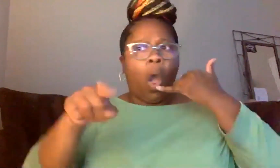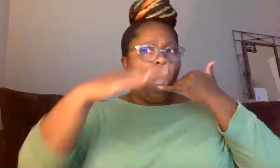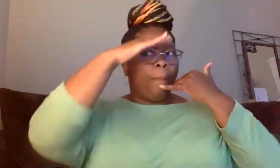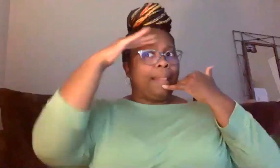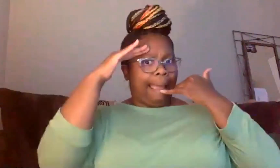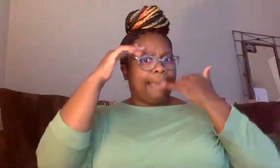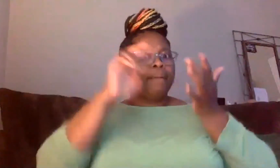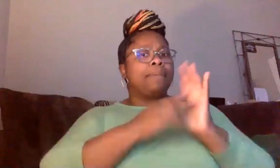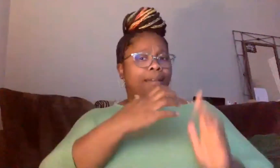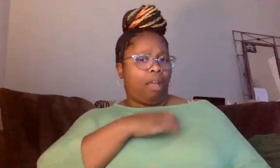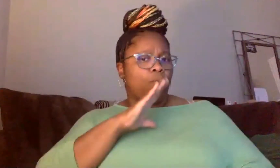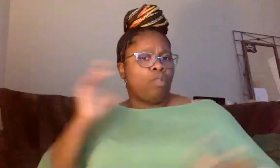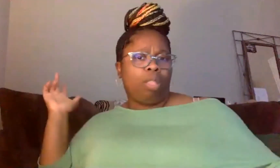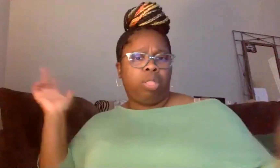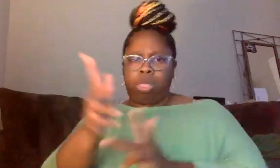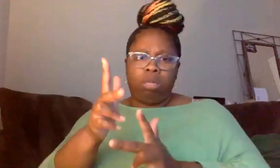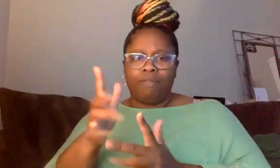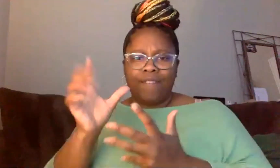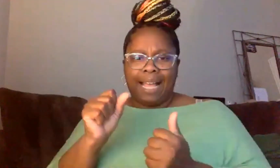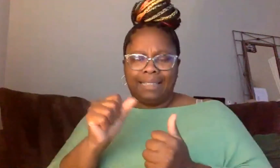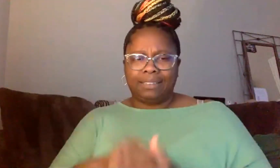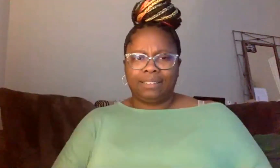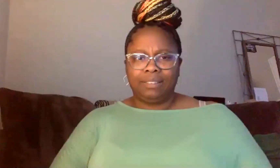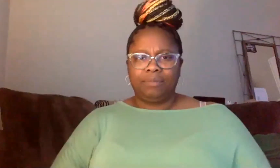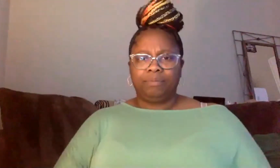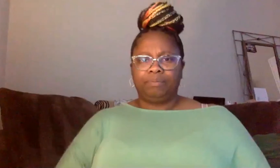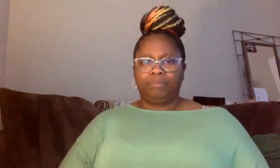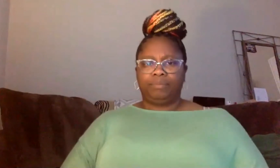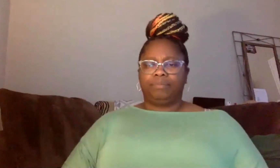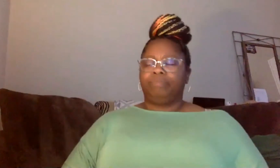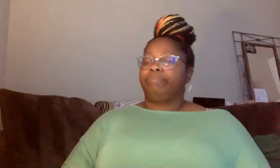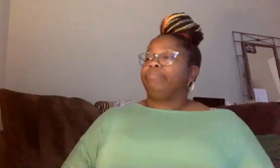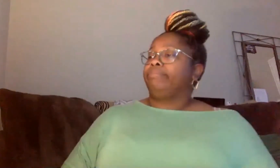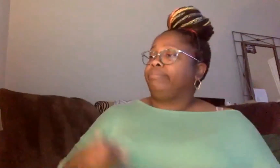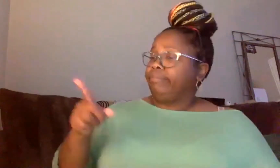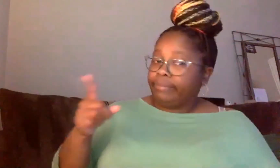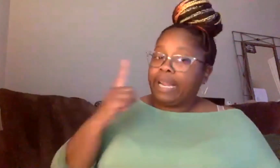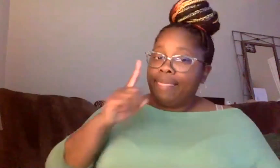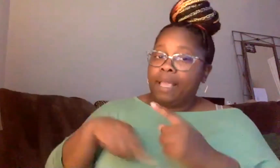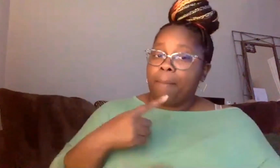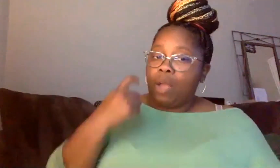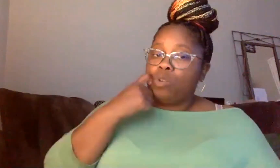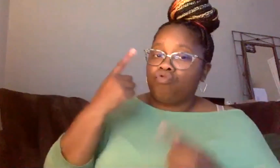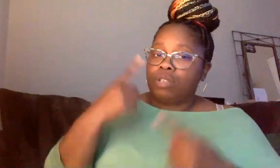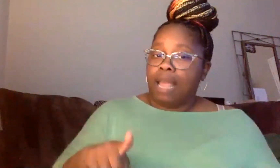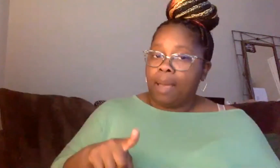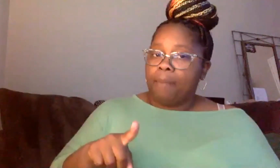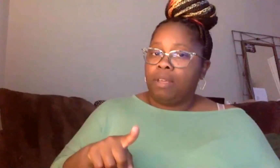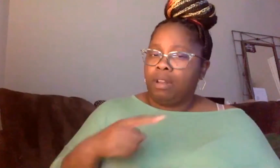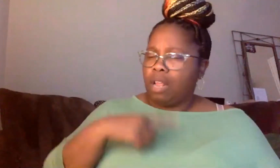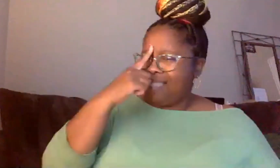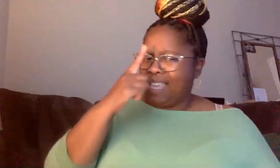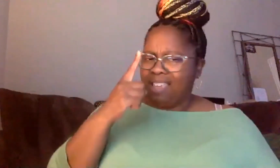there faster? Um, we, we could just think about what just recently happened. believe it was after George Floyd,